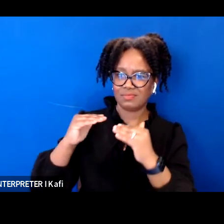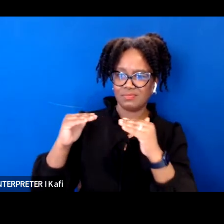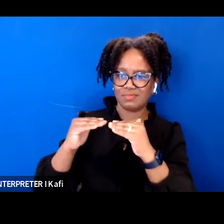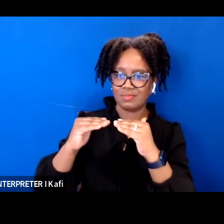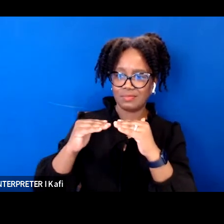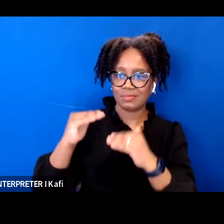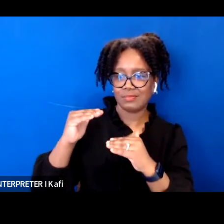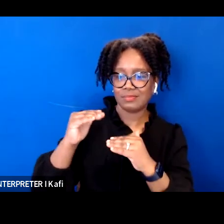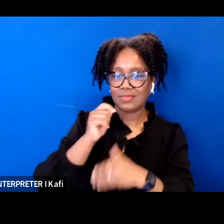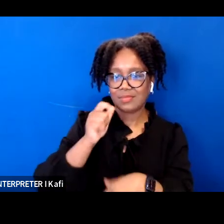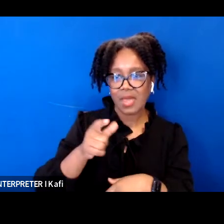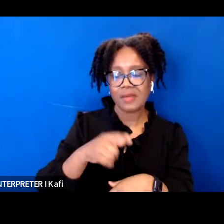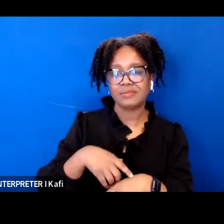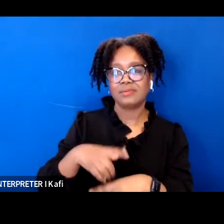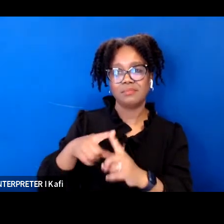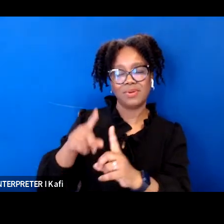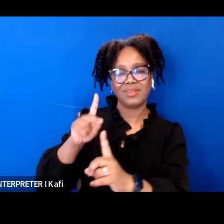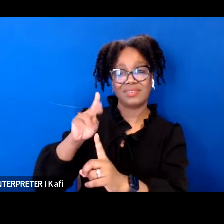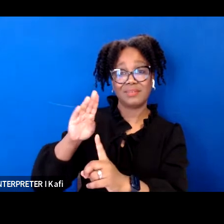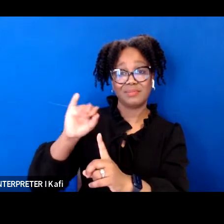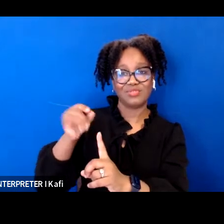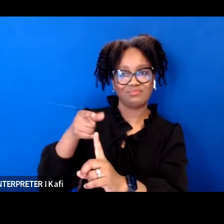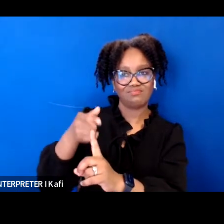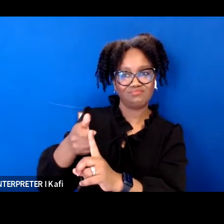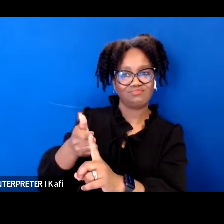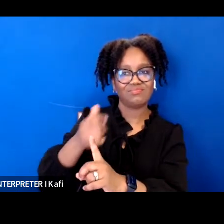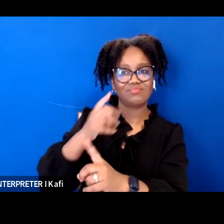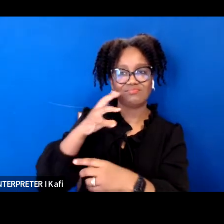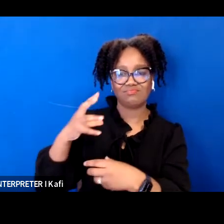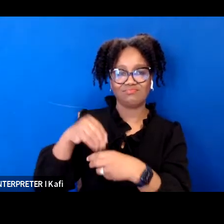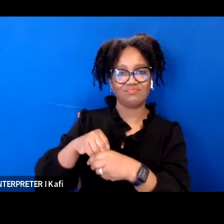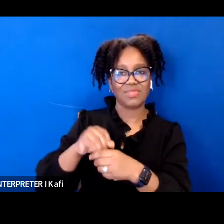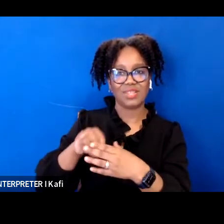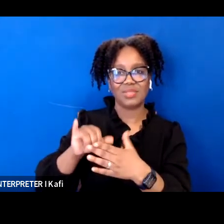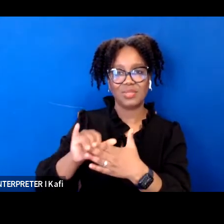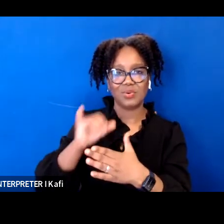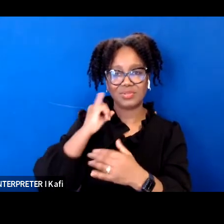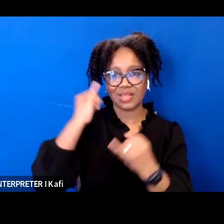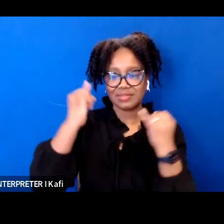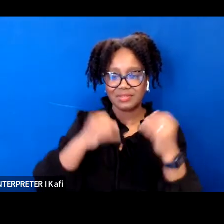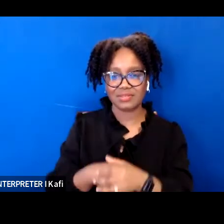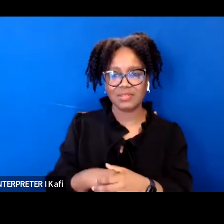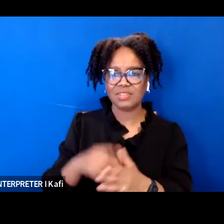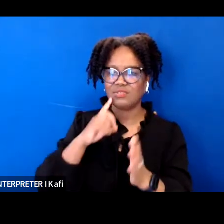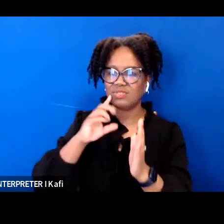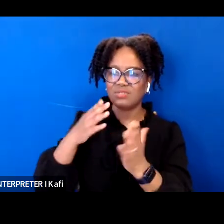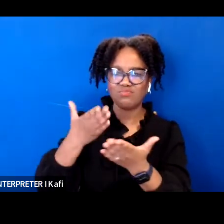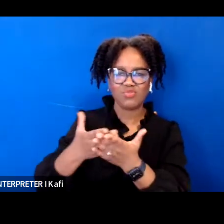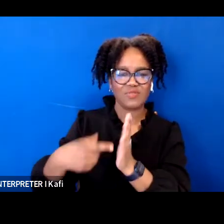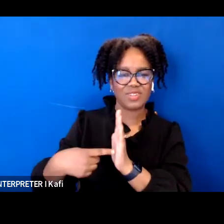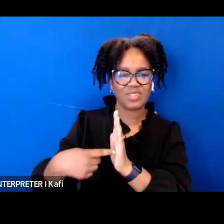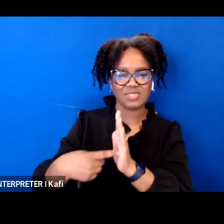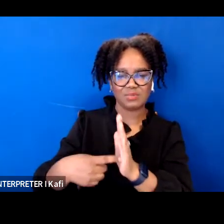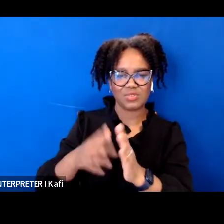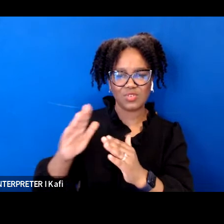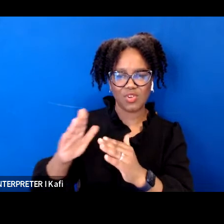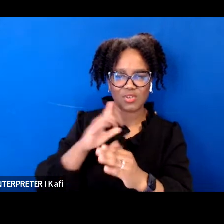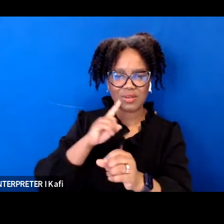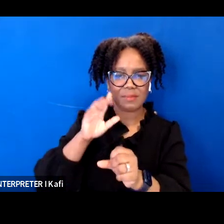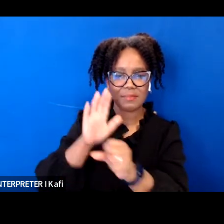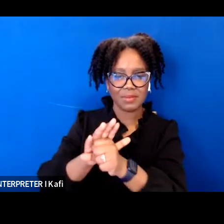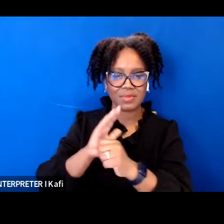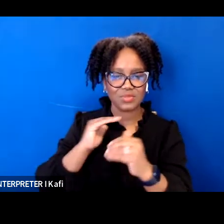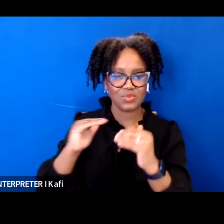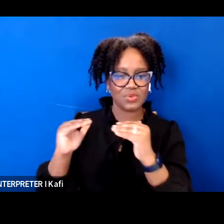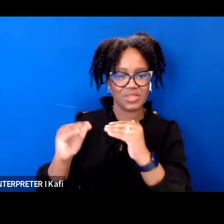ideals she has a distinguished judicial record that demonstrates her commitment to equal justice under the law judge daction has